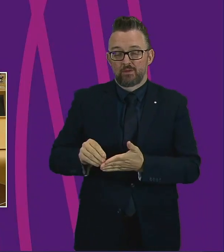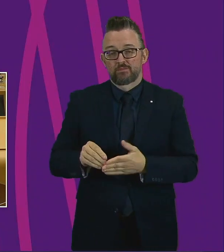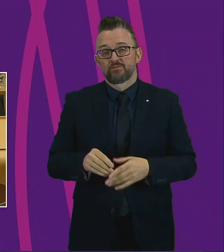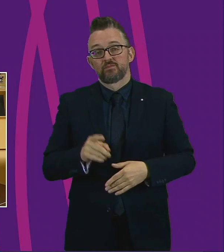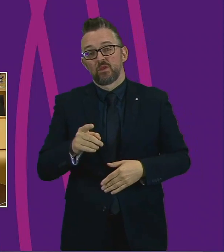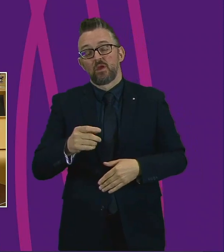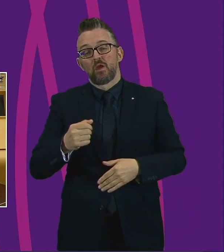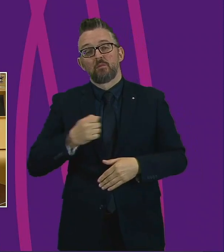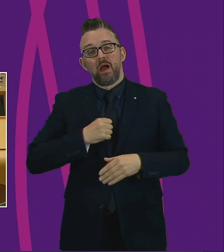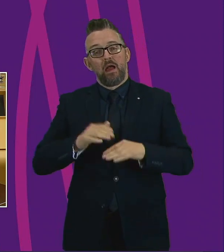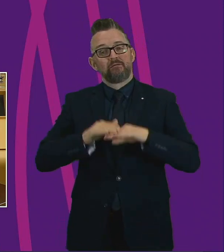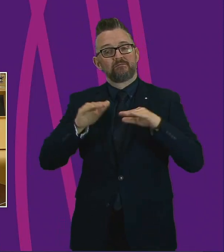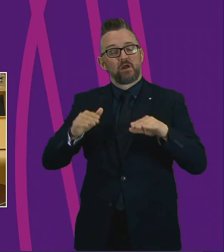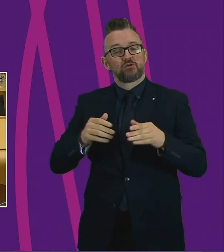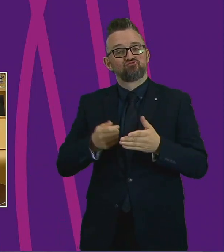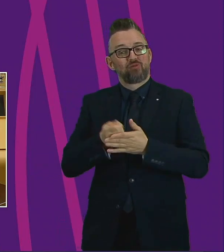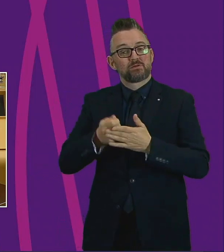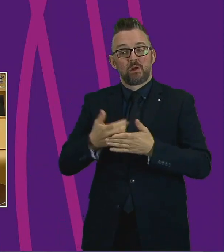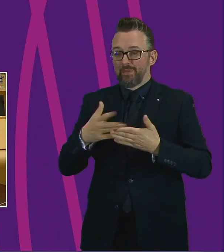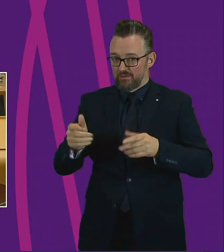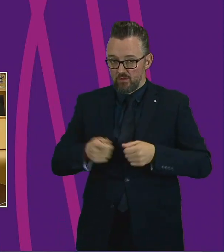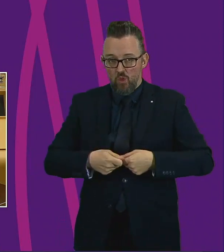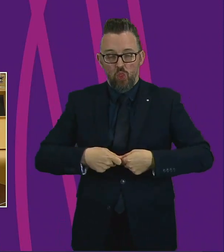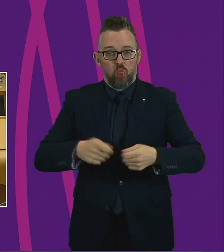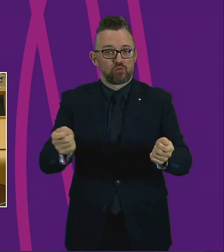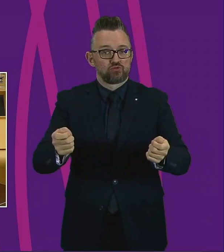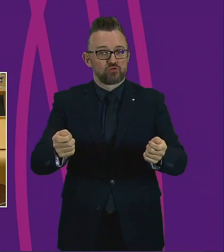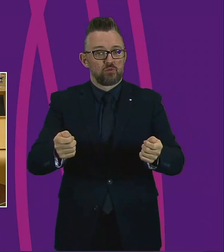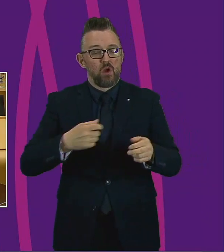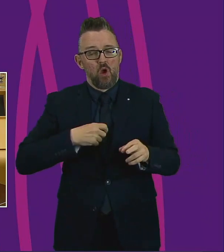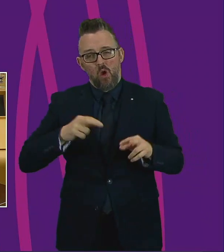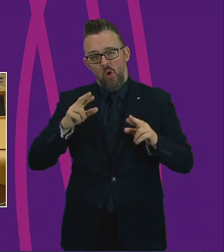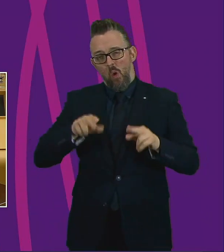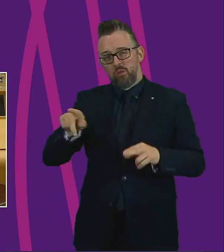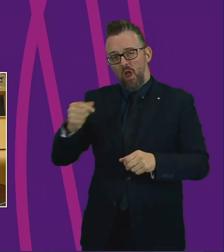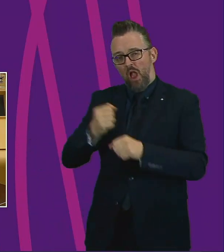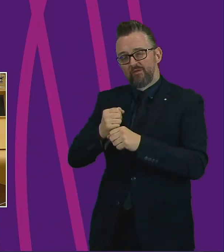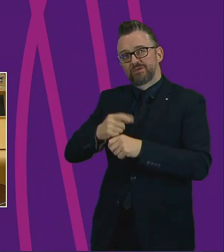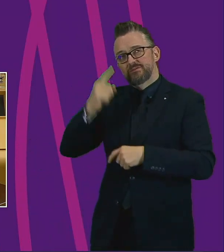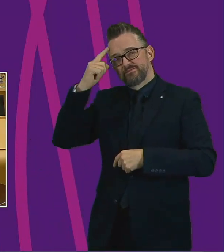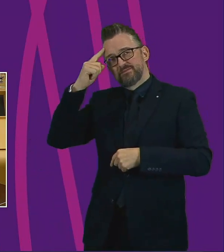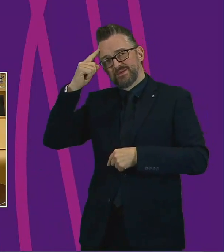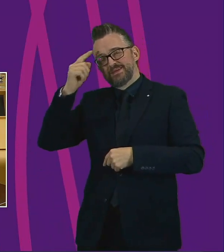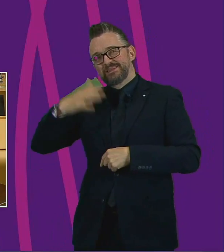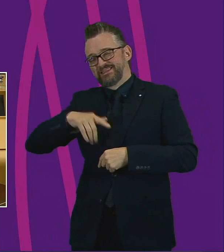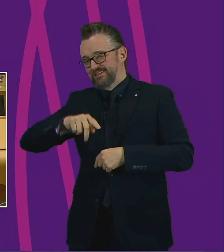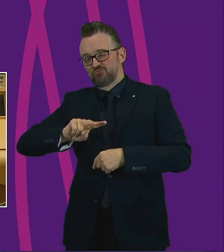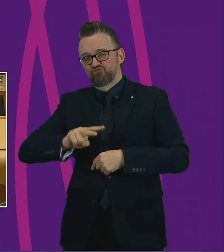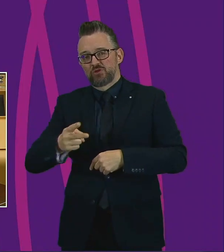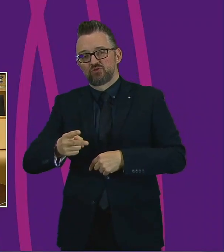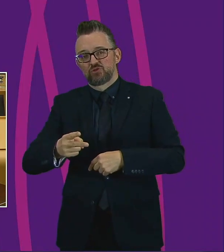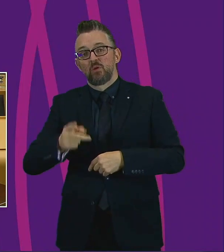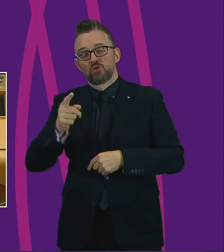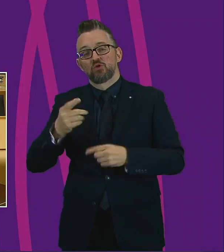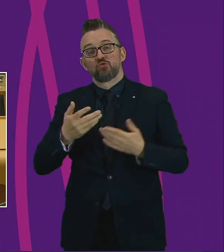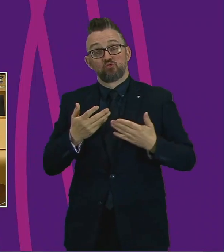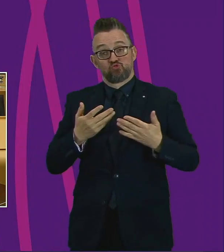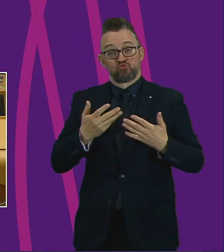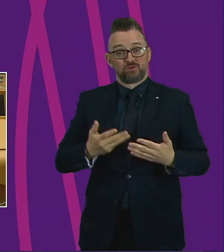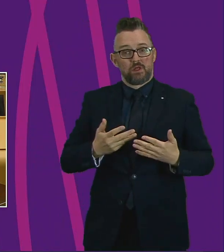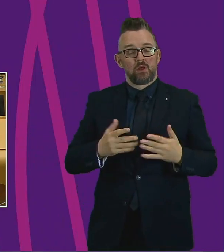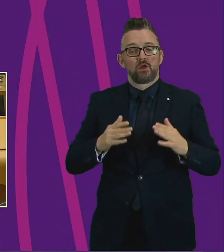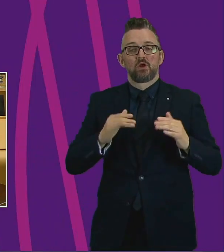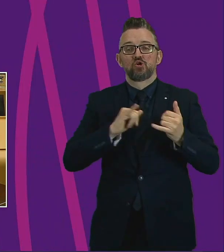has now been lodged. I hope the Government will open their minds to a new way of thinking on that. And today, Shelter and the Chartered